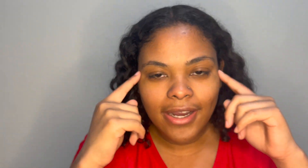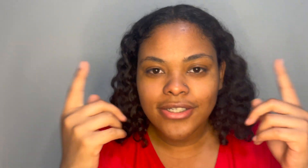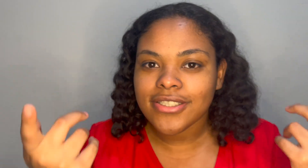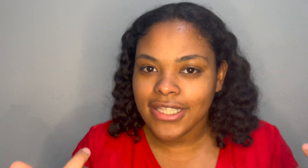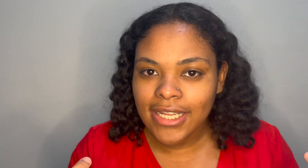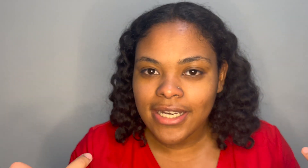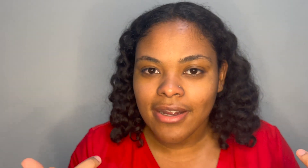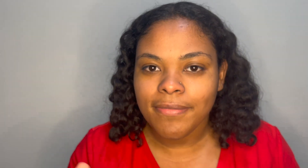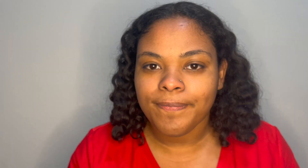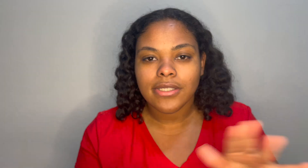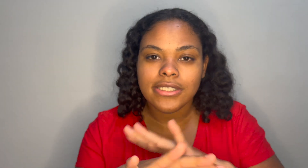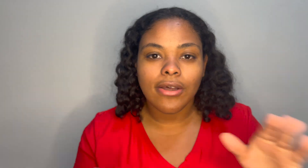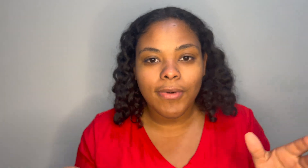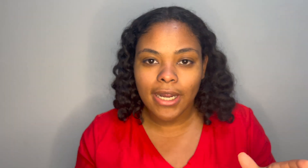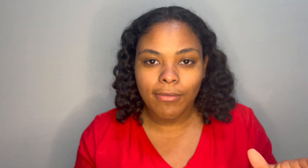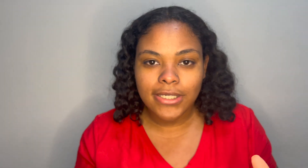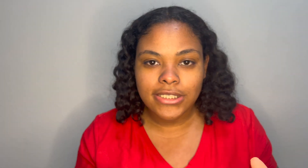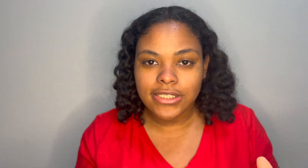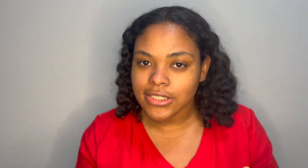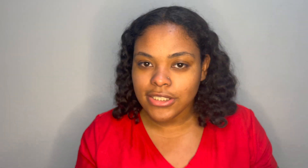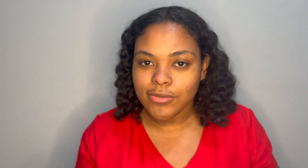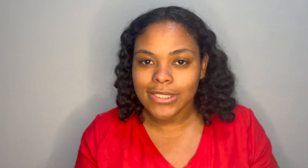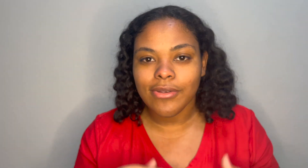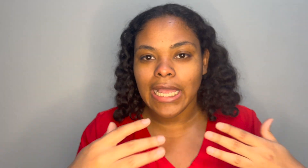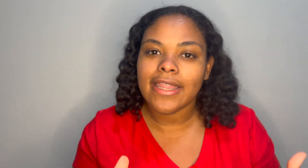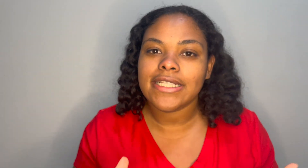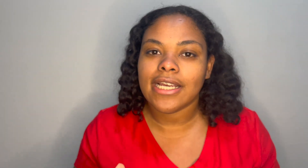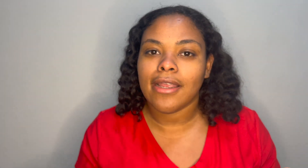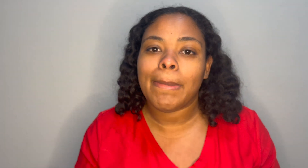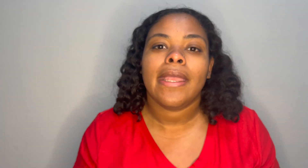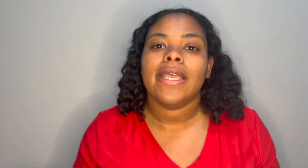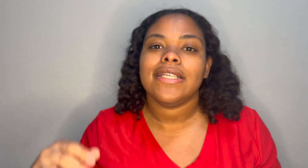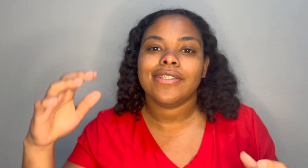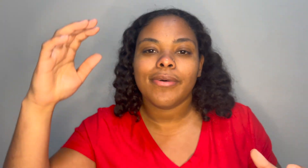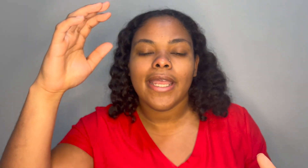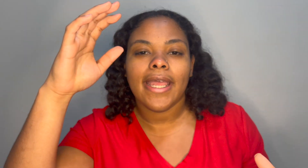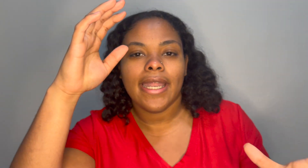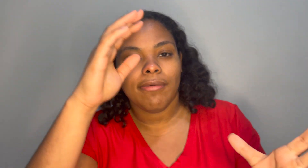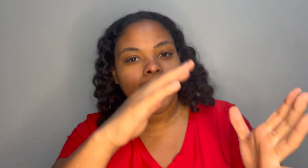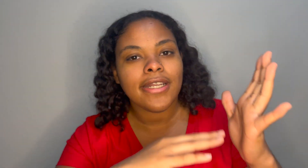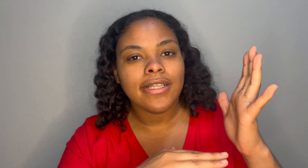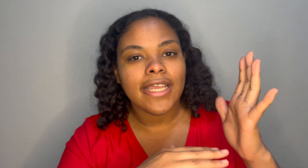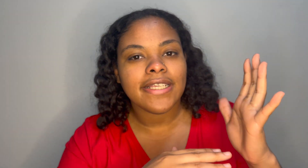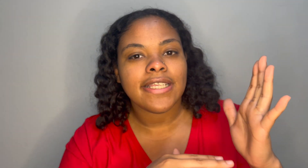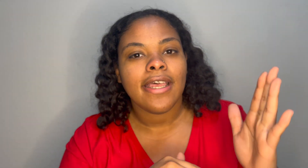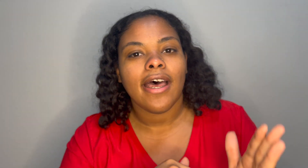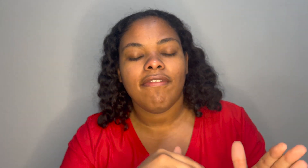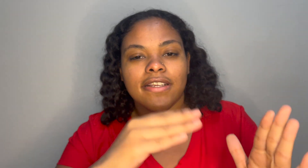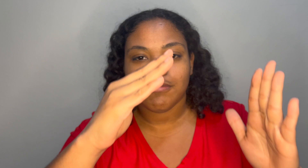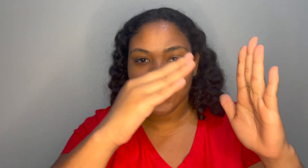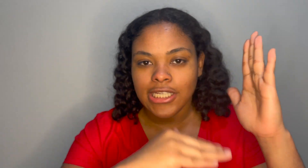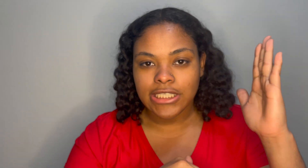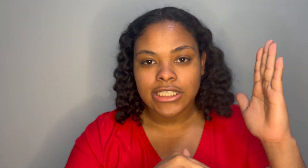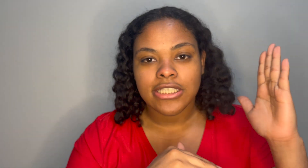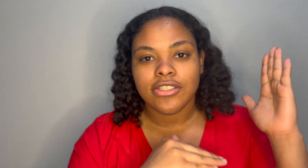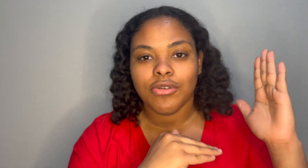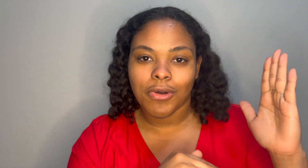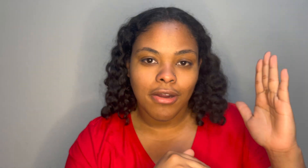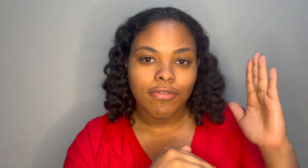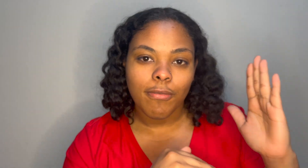understand now so what i want you to do when you have the time is go ahead and write a list of expectations you want from